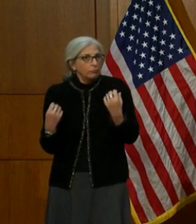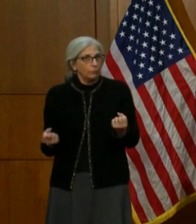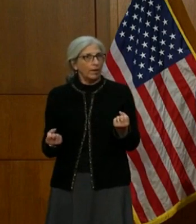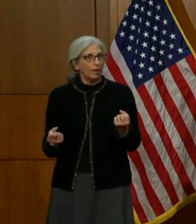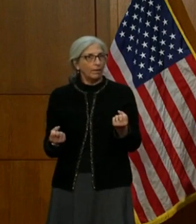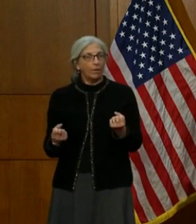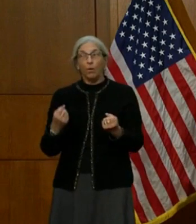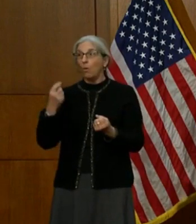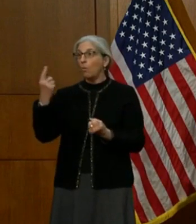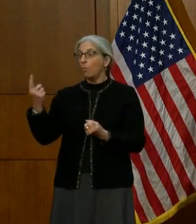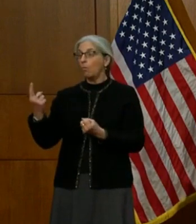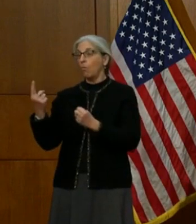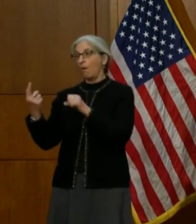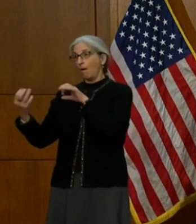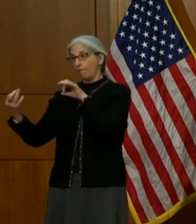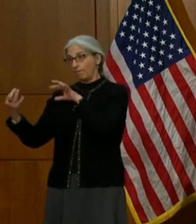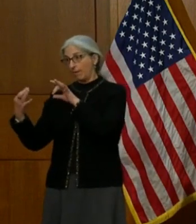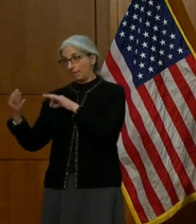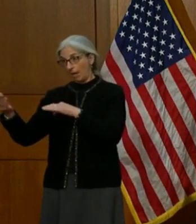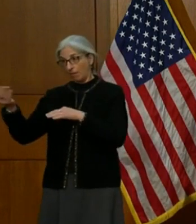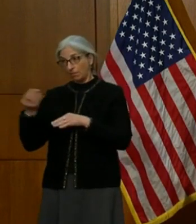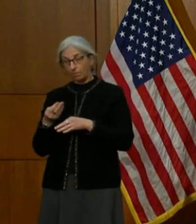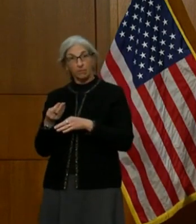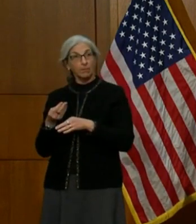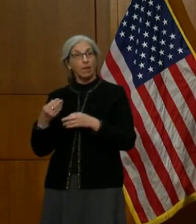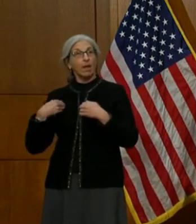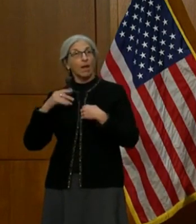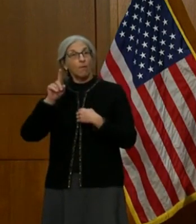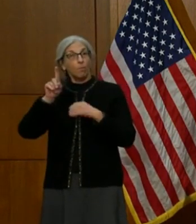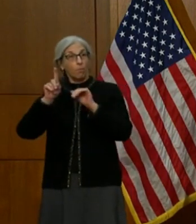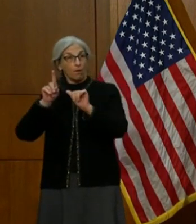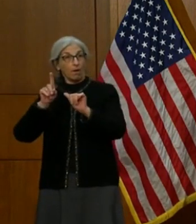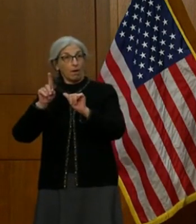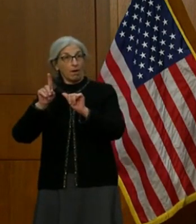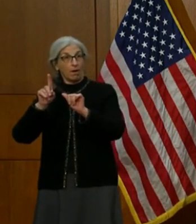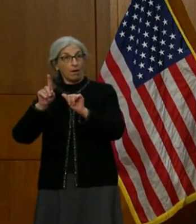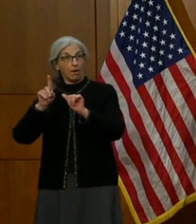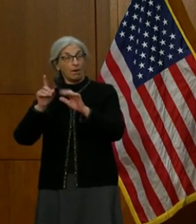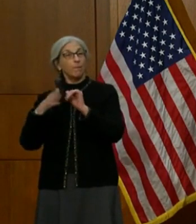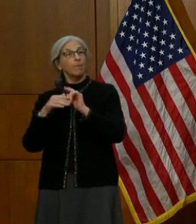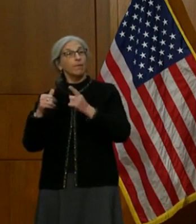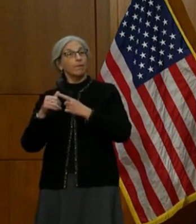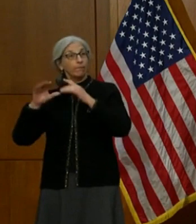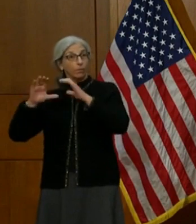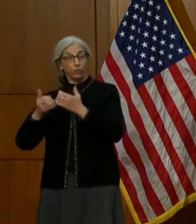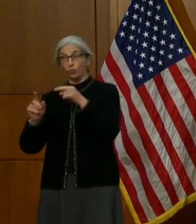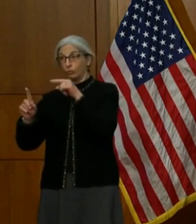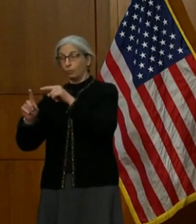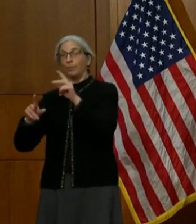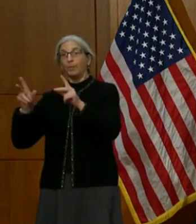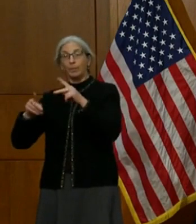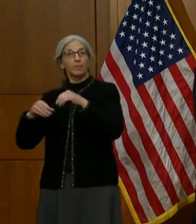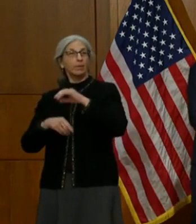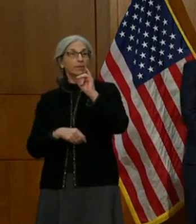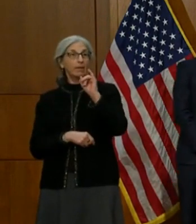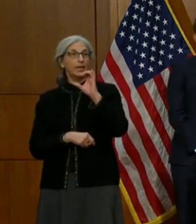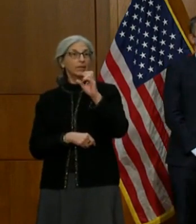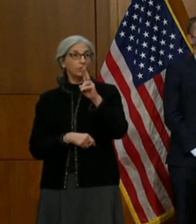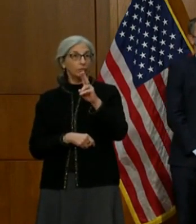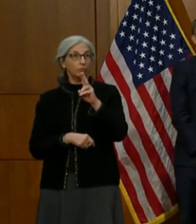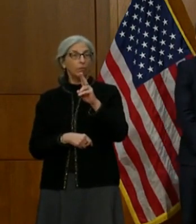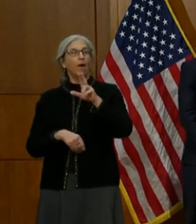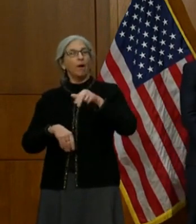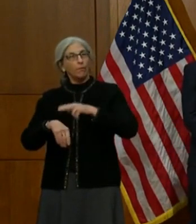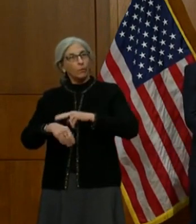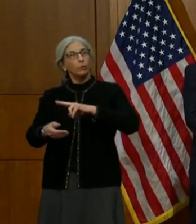feedbacks that we got was that we had 1A, but then there was the first group with those who were in the intensive care units. It's, of course, the nurses